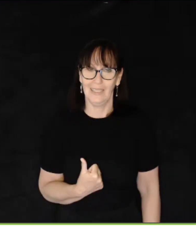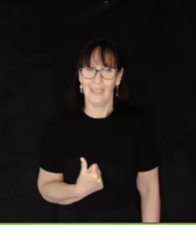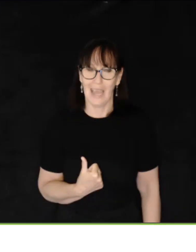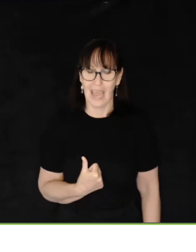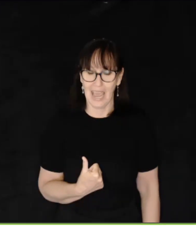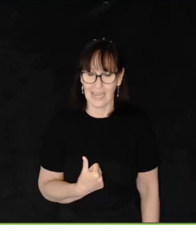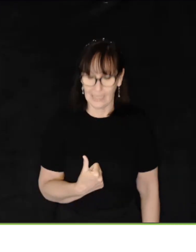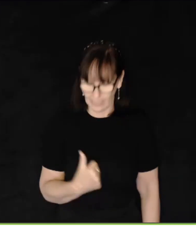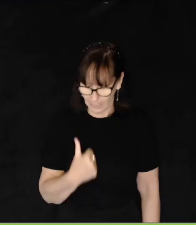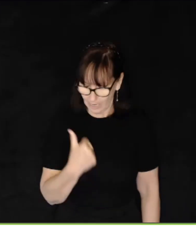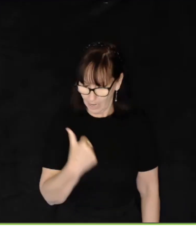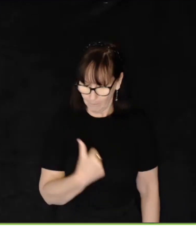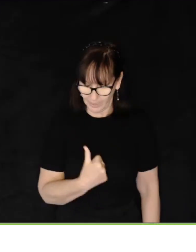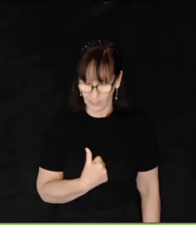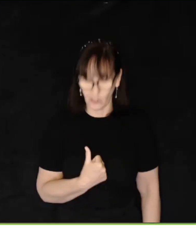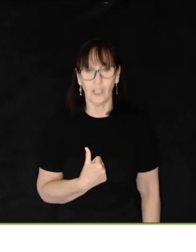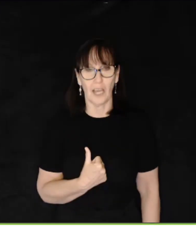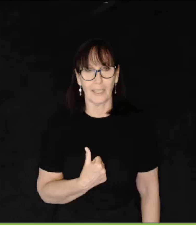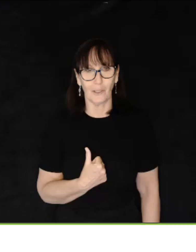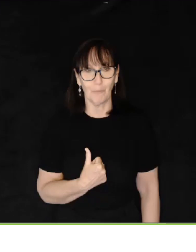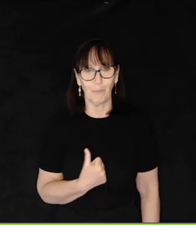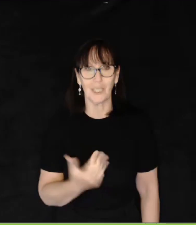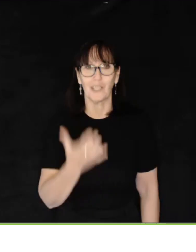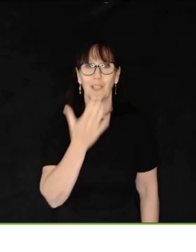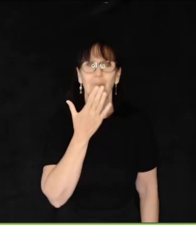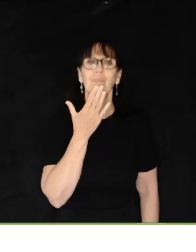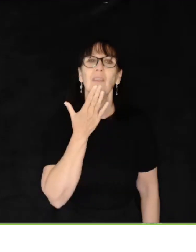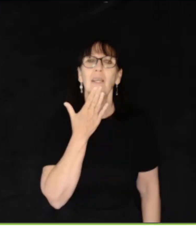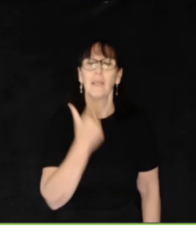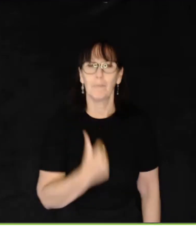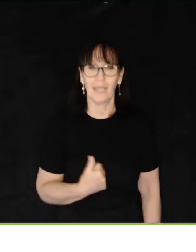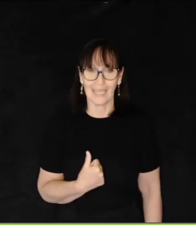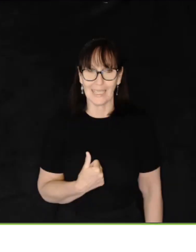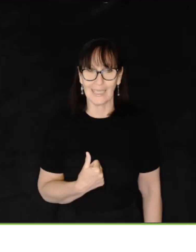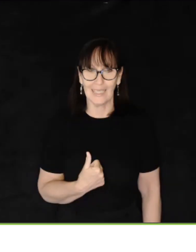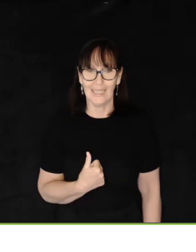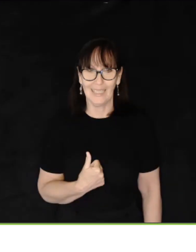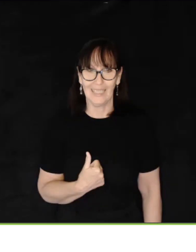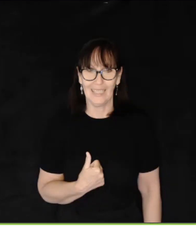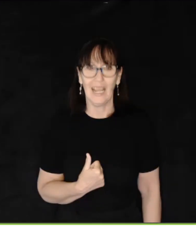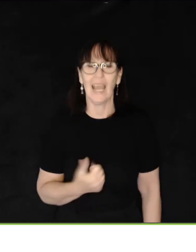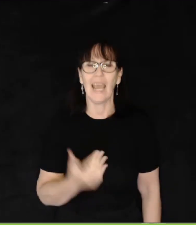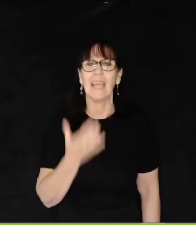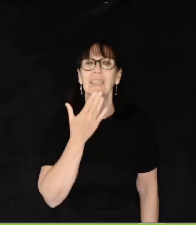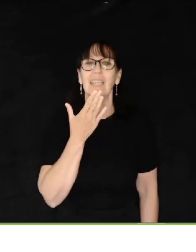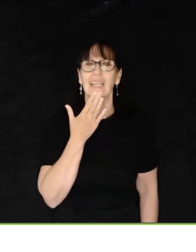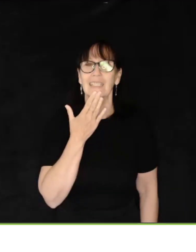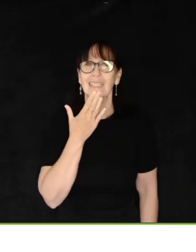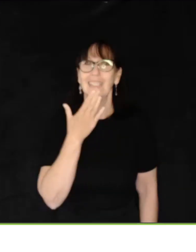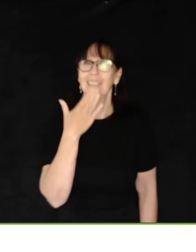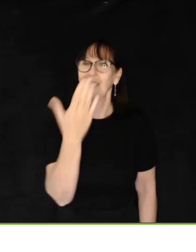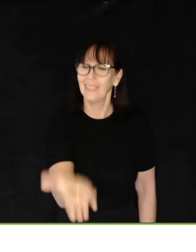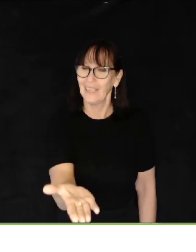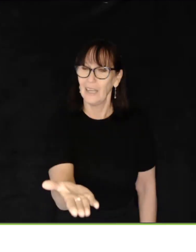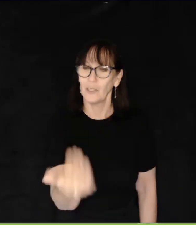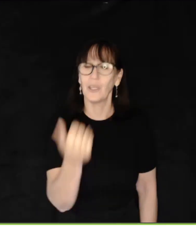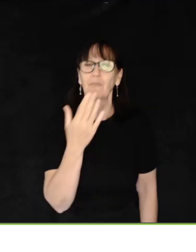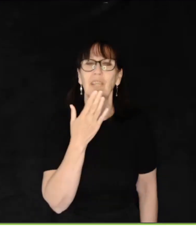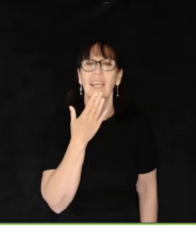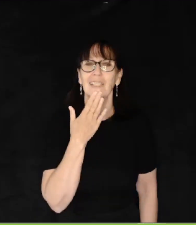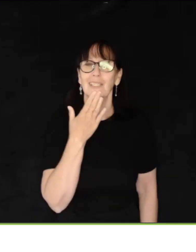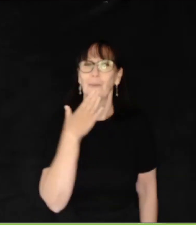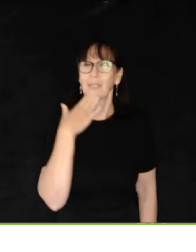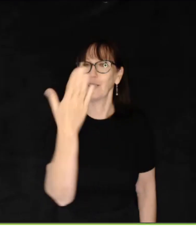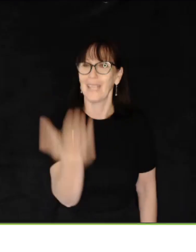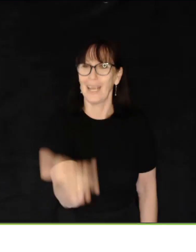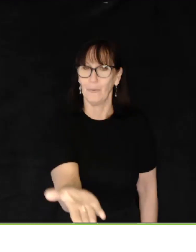and position like a good position. Please. And thanks. You give